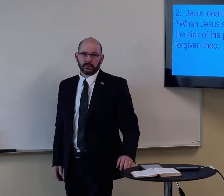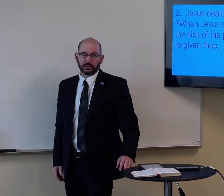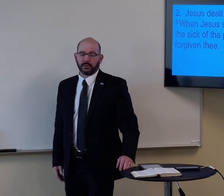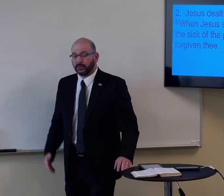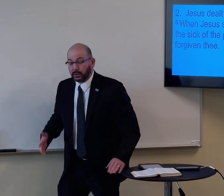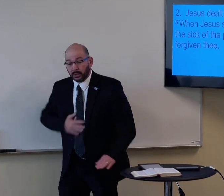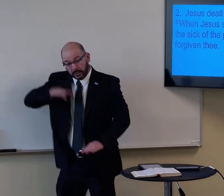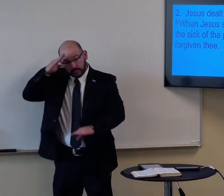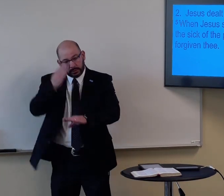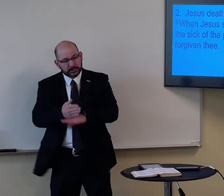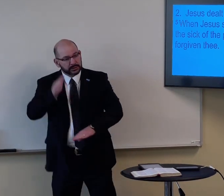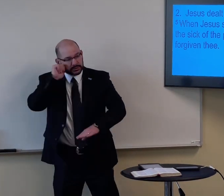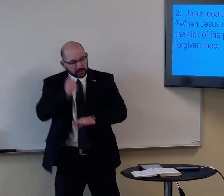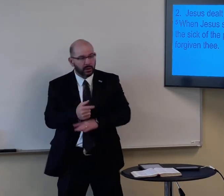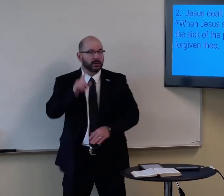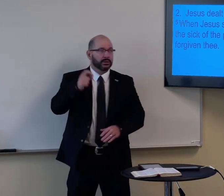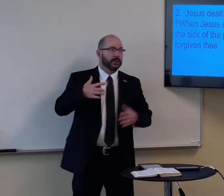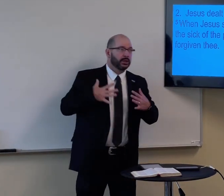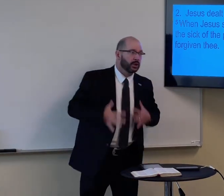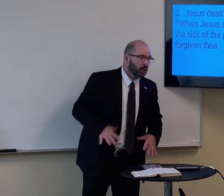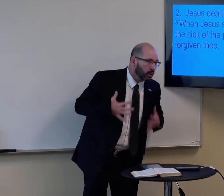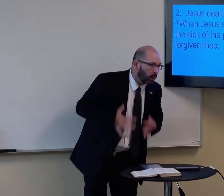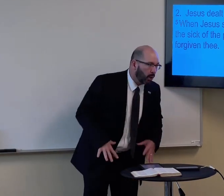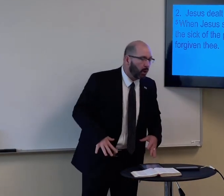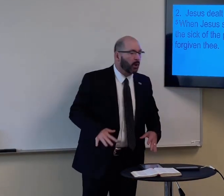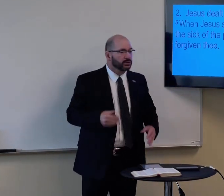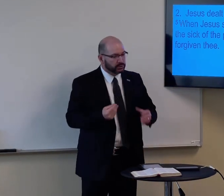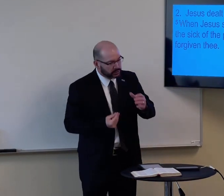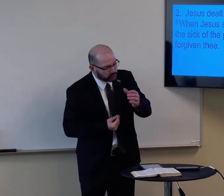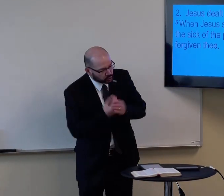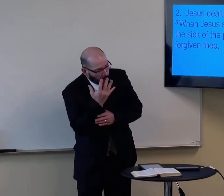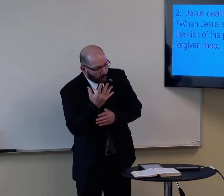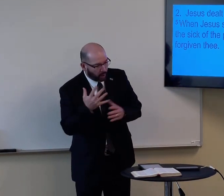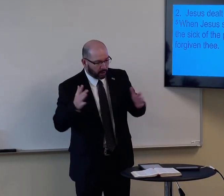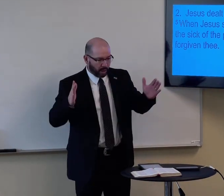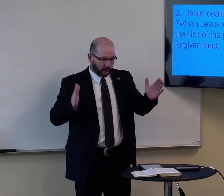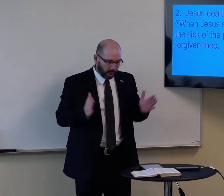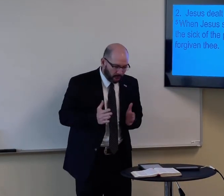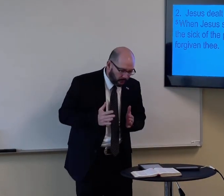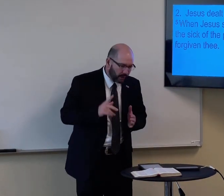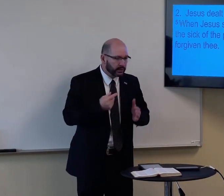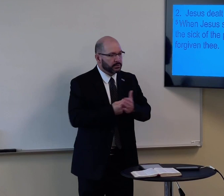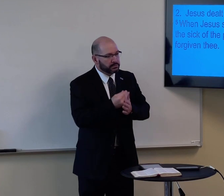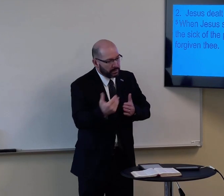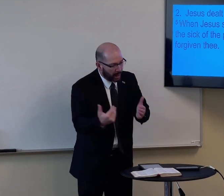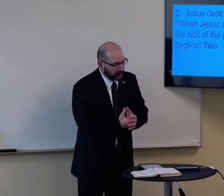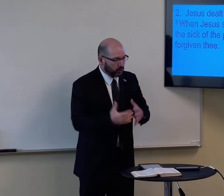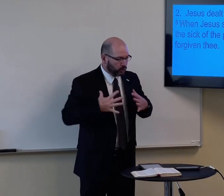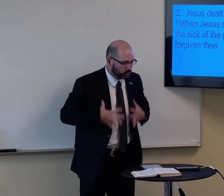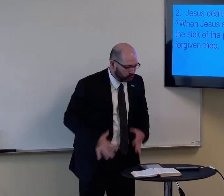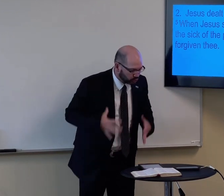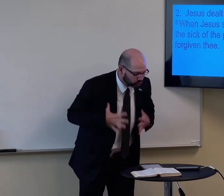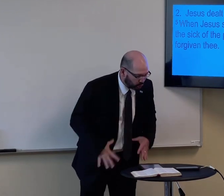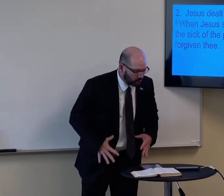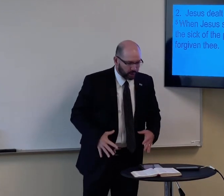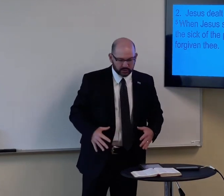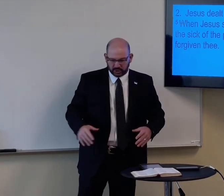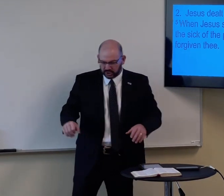Or, are only their bodies? You know, son, daughter, you know, get them new clothes,